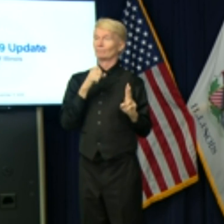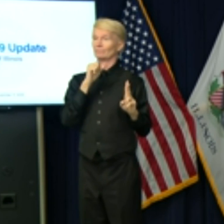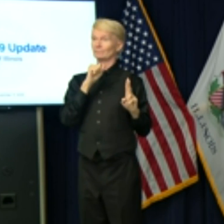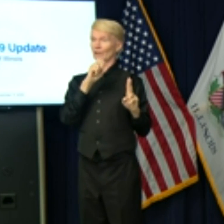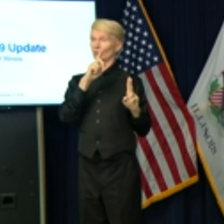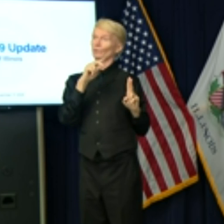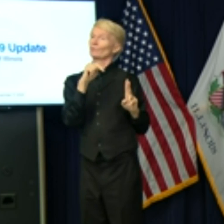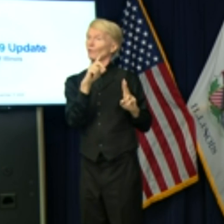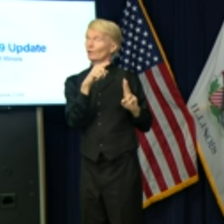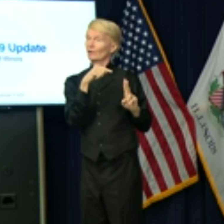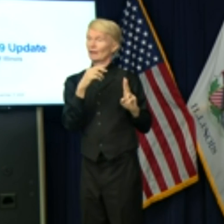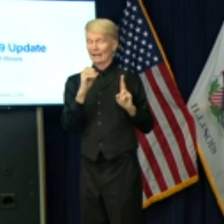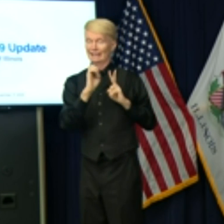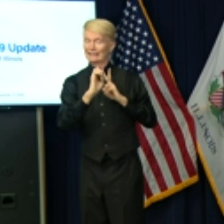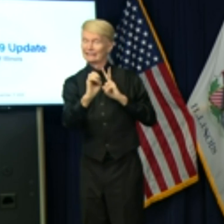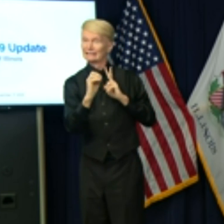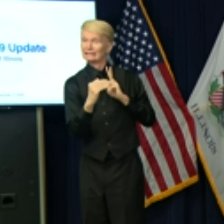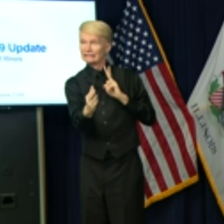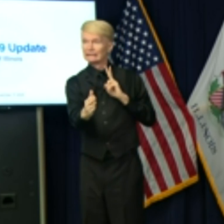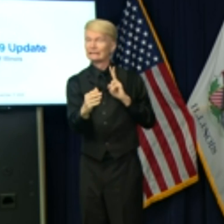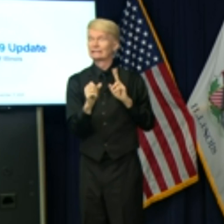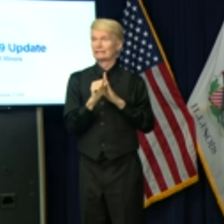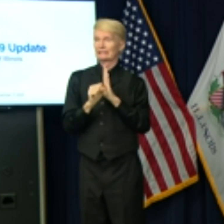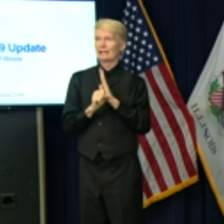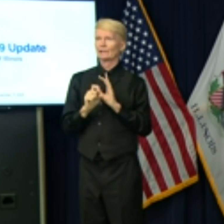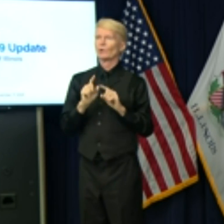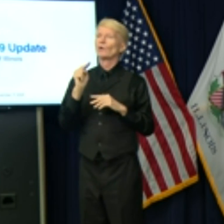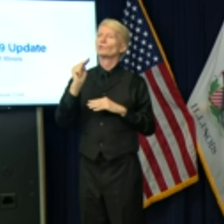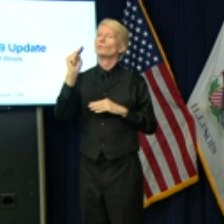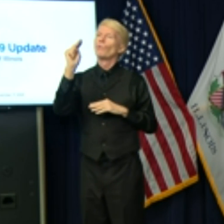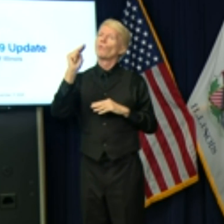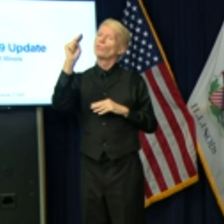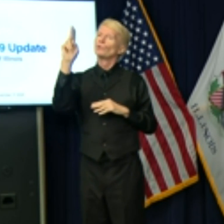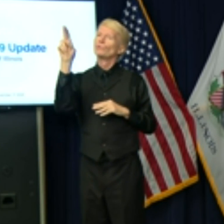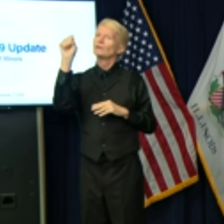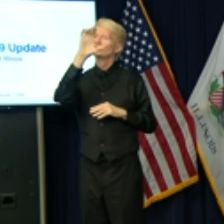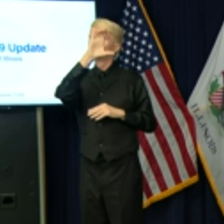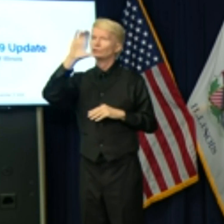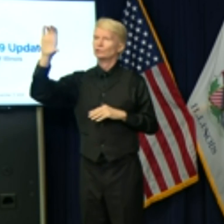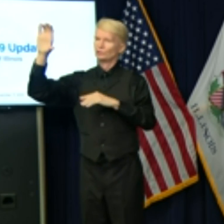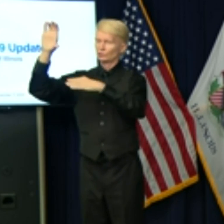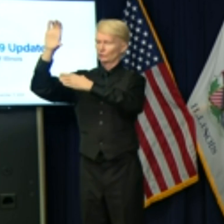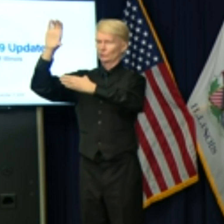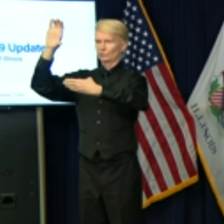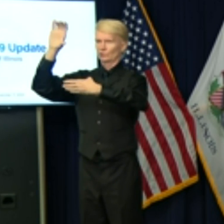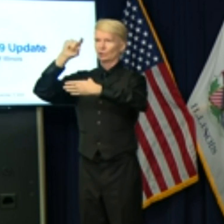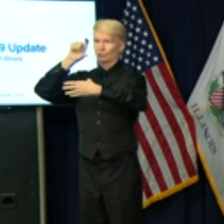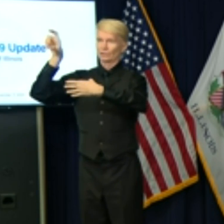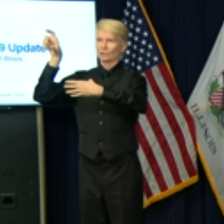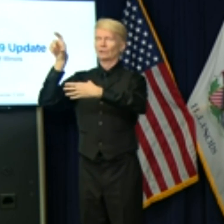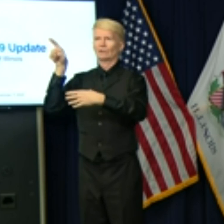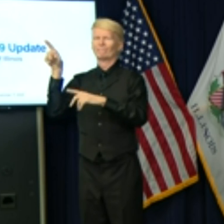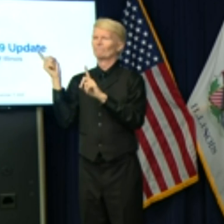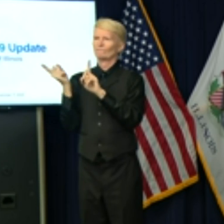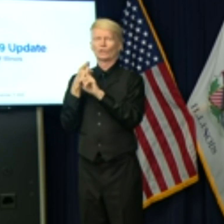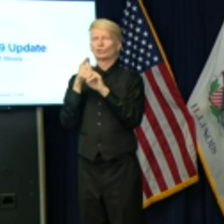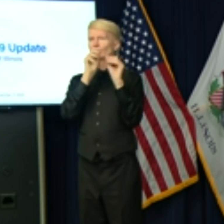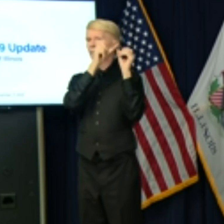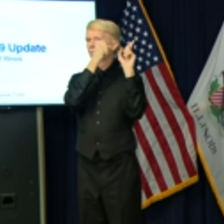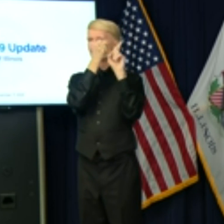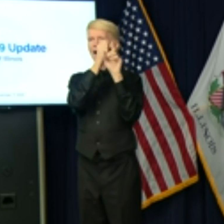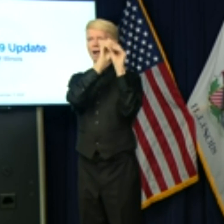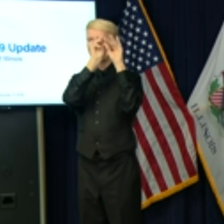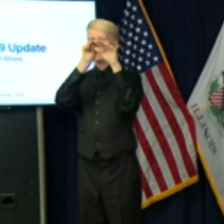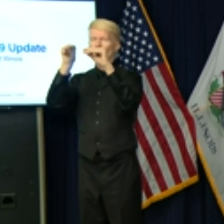and east of Dakotas in the northern states of the United States seem to have been the first ones affected.